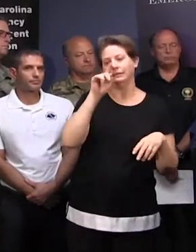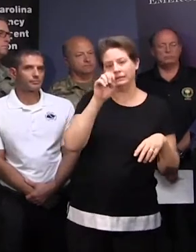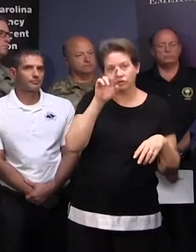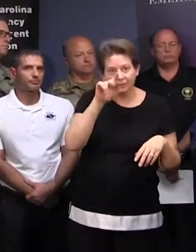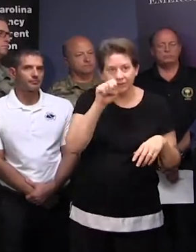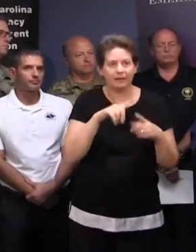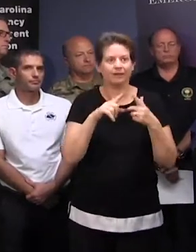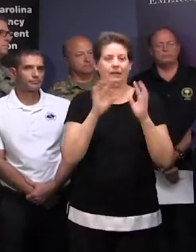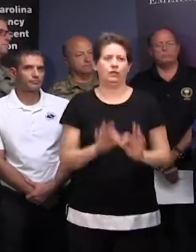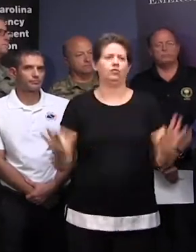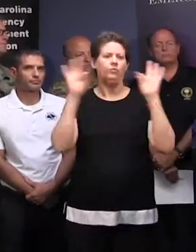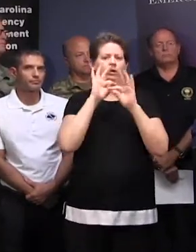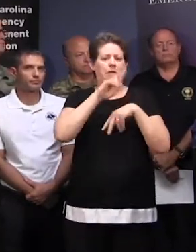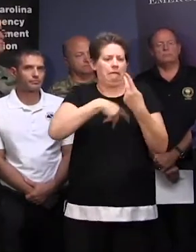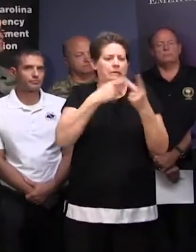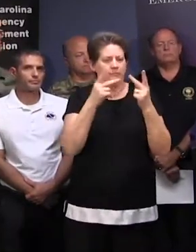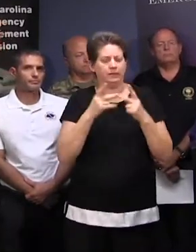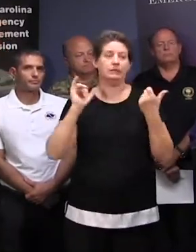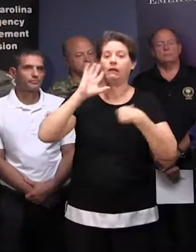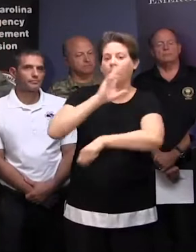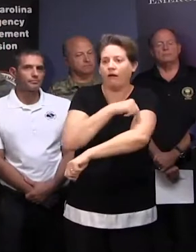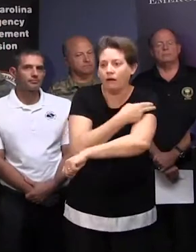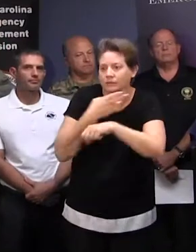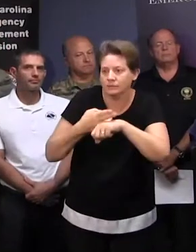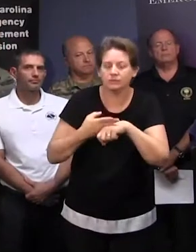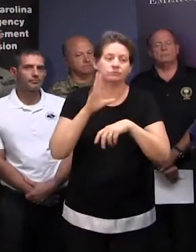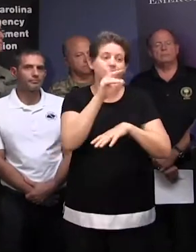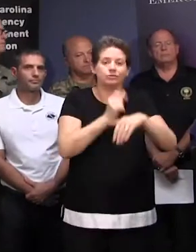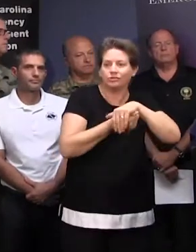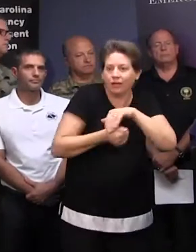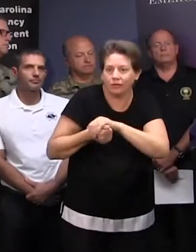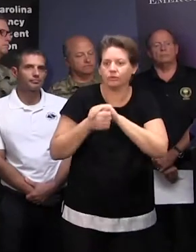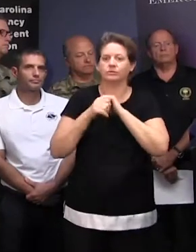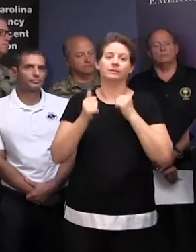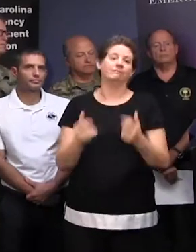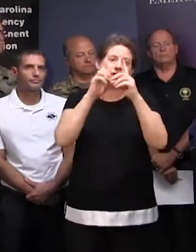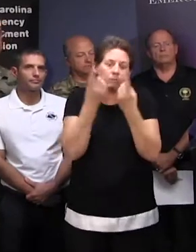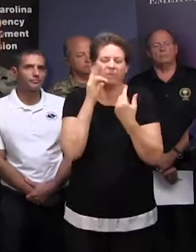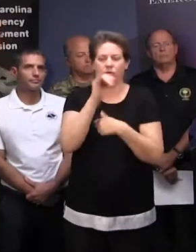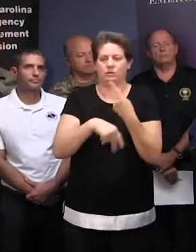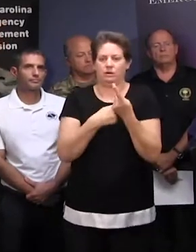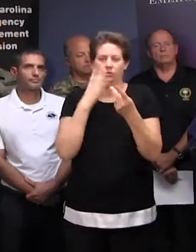and critical infrastructure-type facilities, so hospitals, shelters, things along those lines, fire departments.